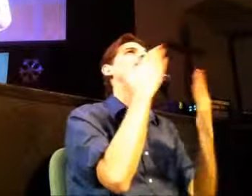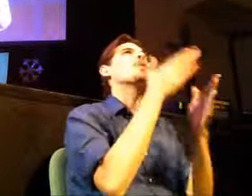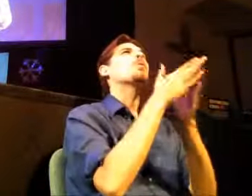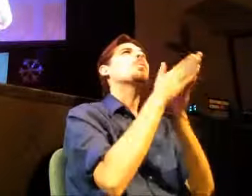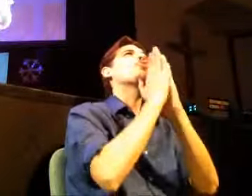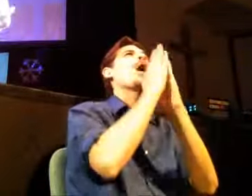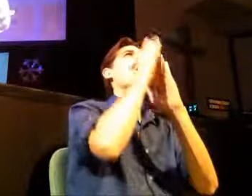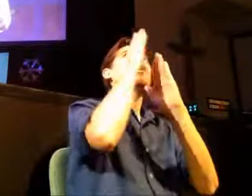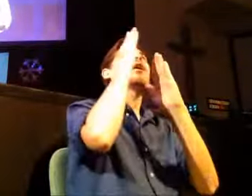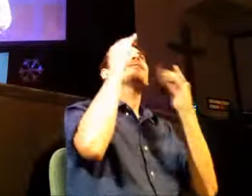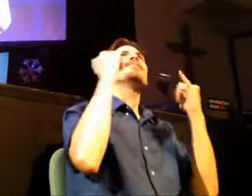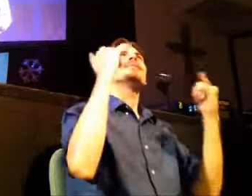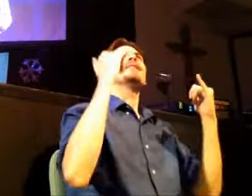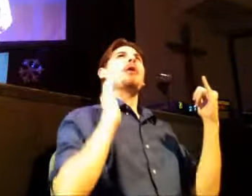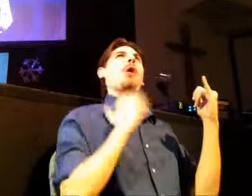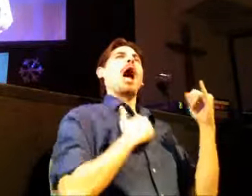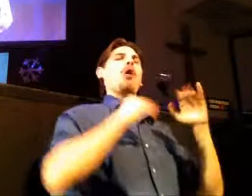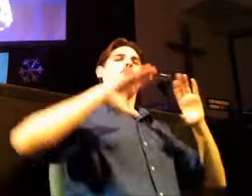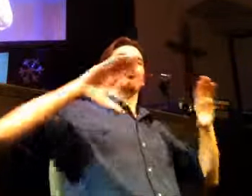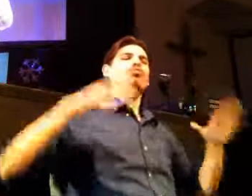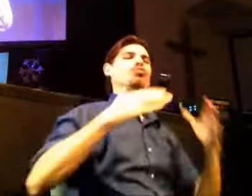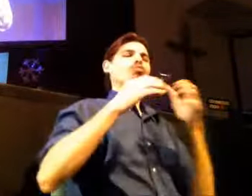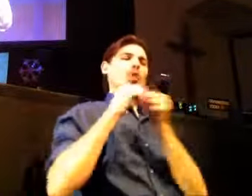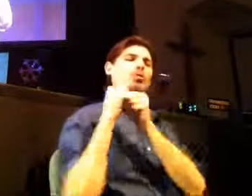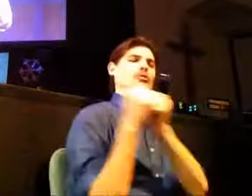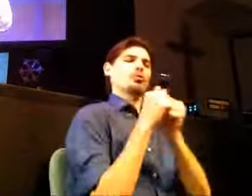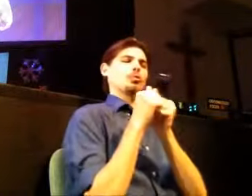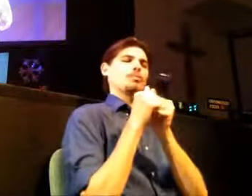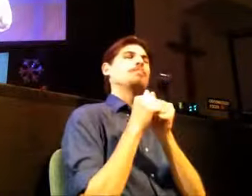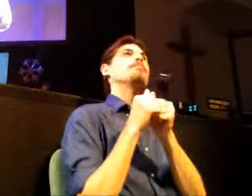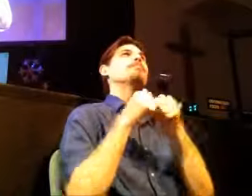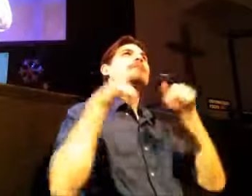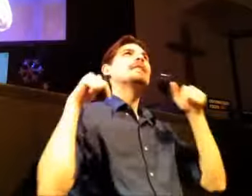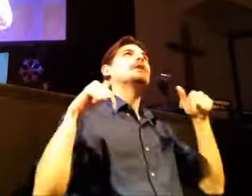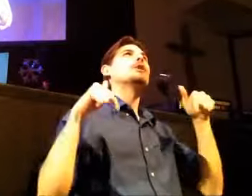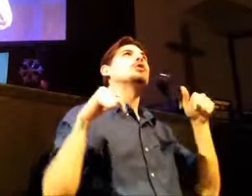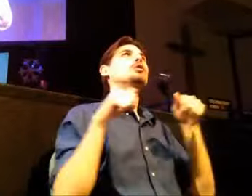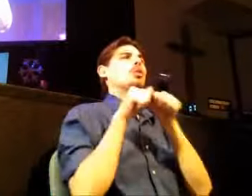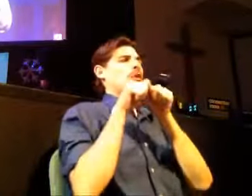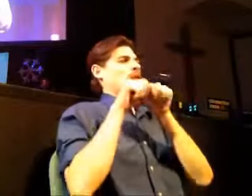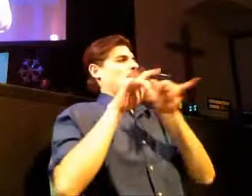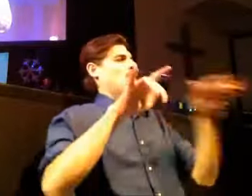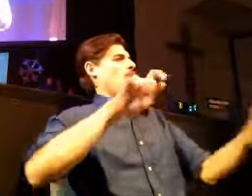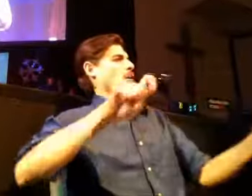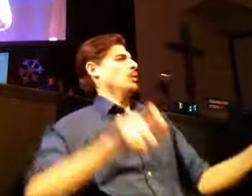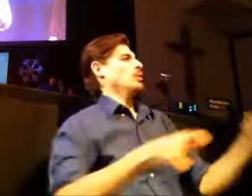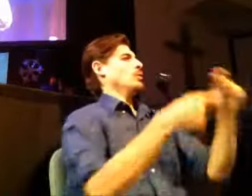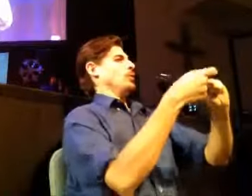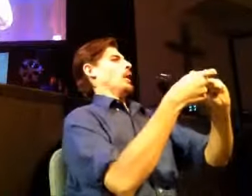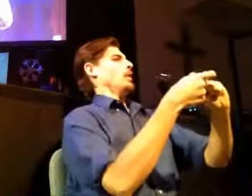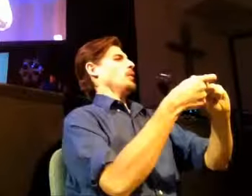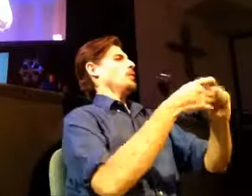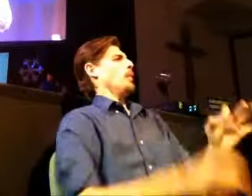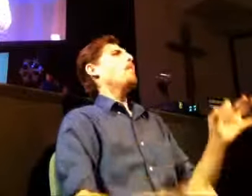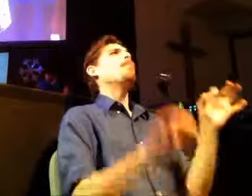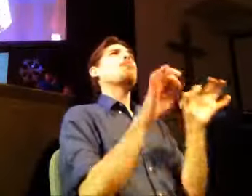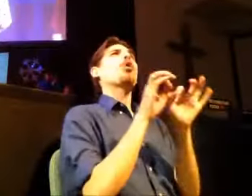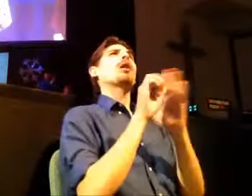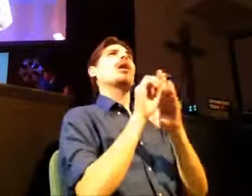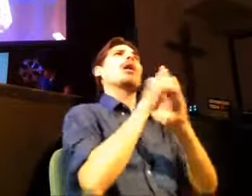this body of believers to do things that matter that matter for eternity things that impact lives in deep